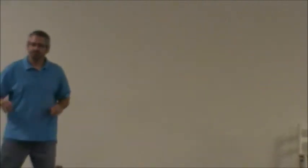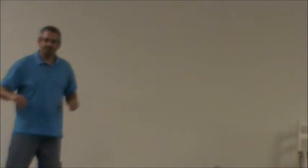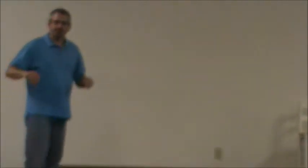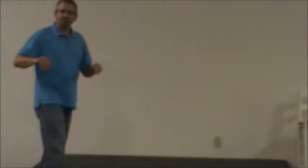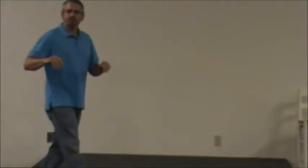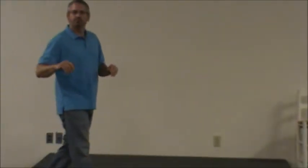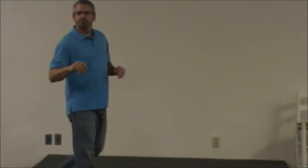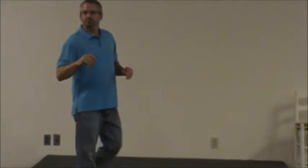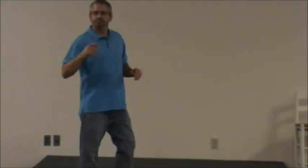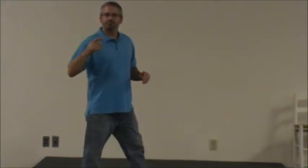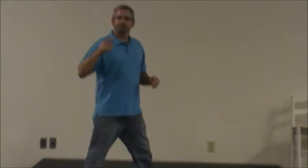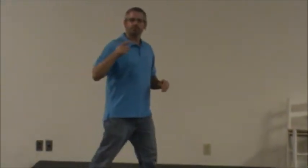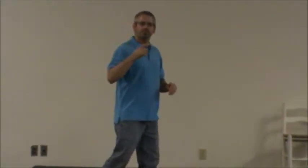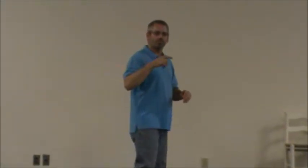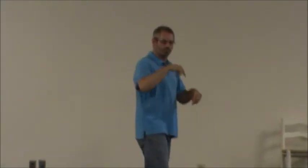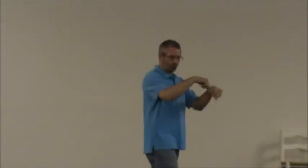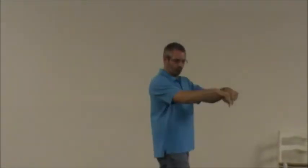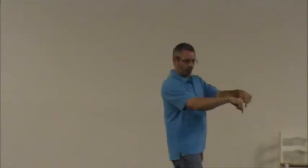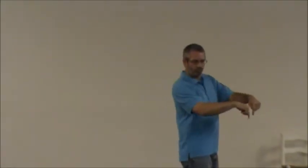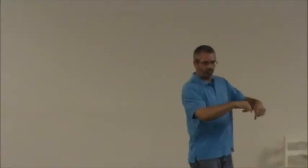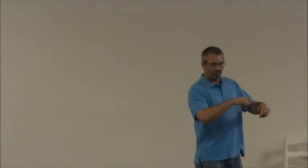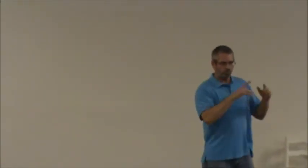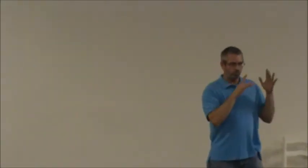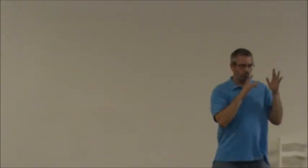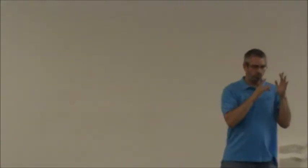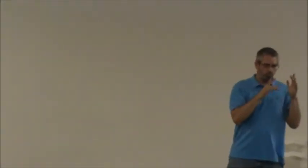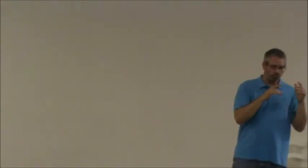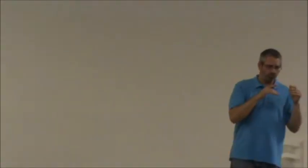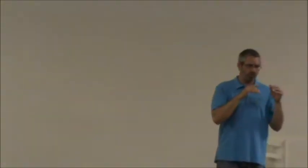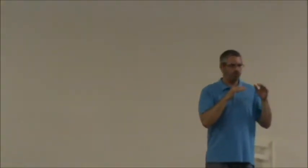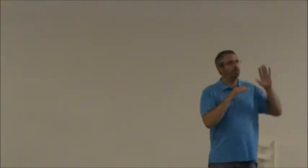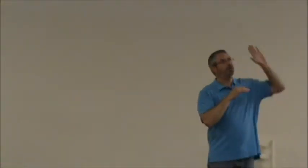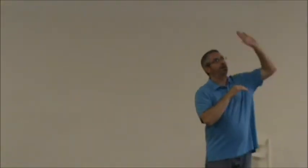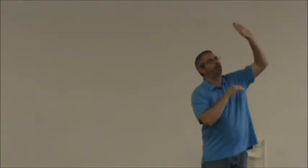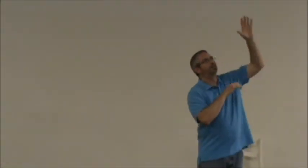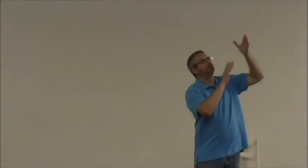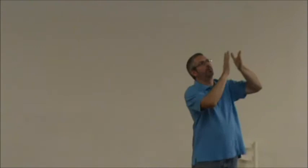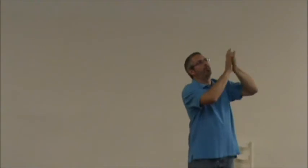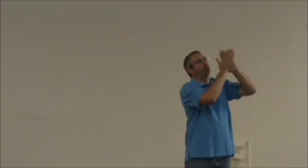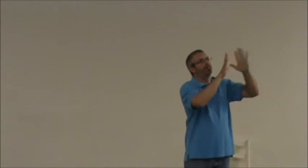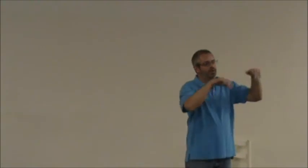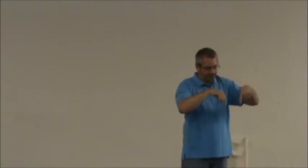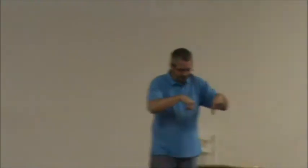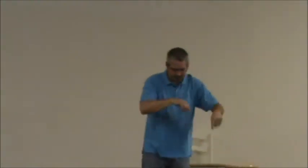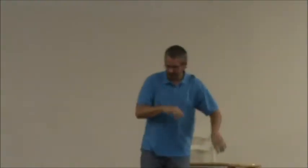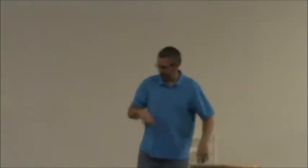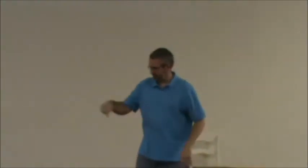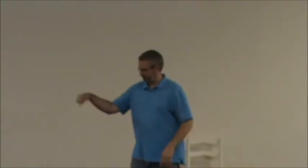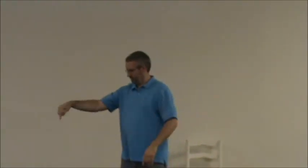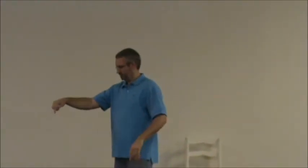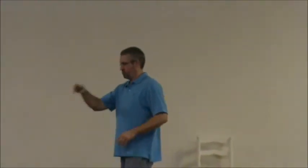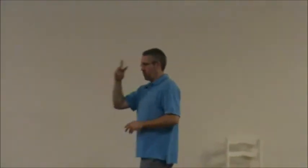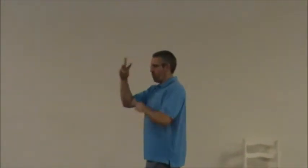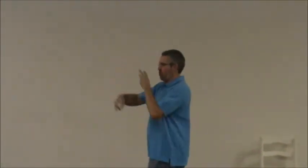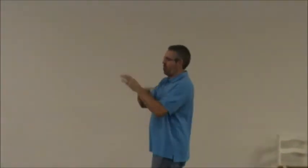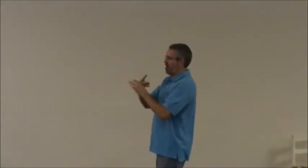It's It is peace. It's here.